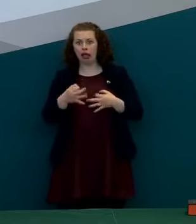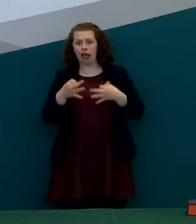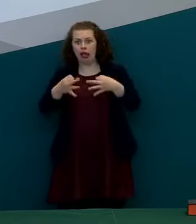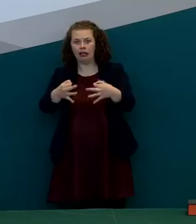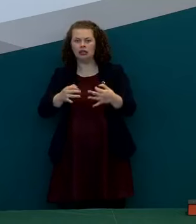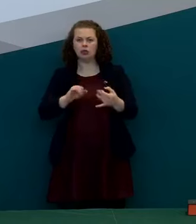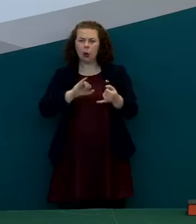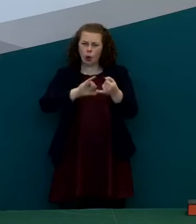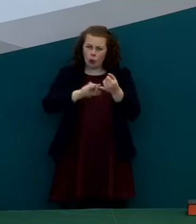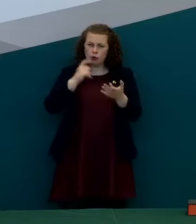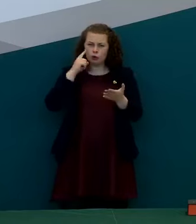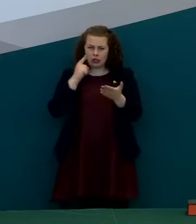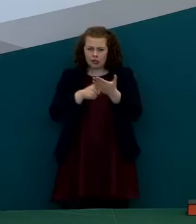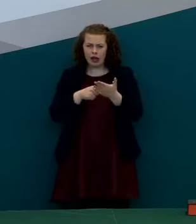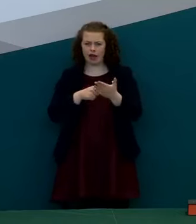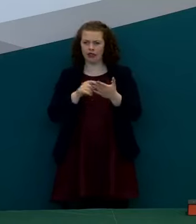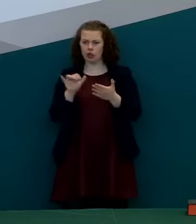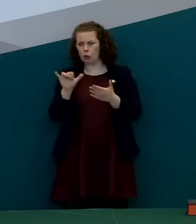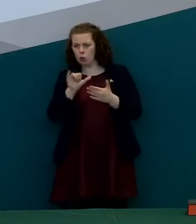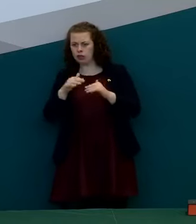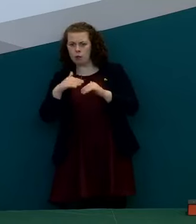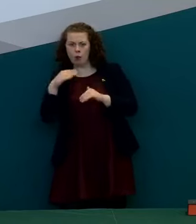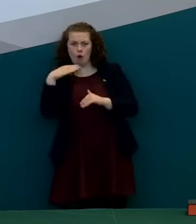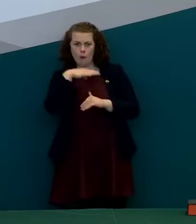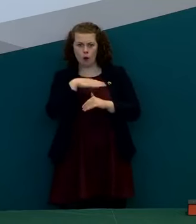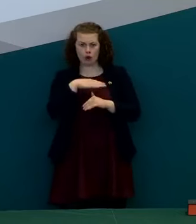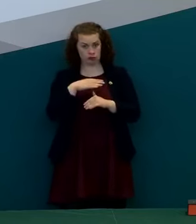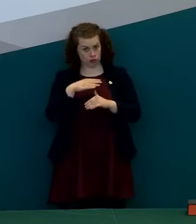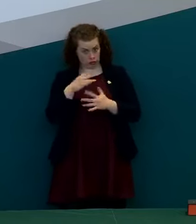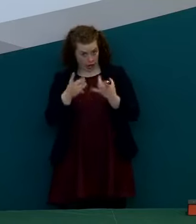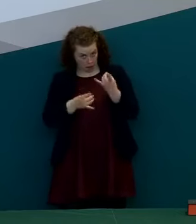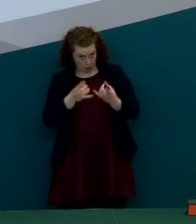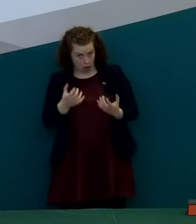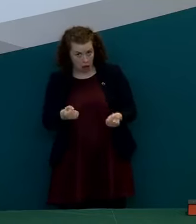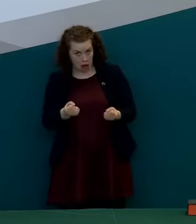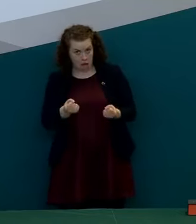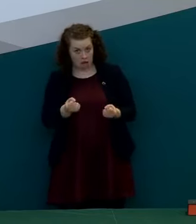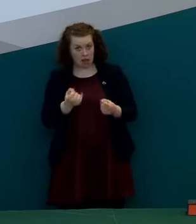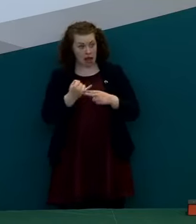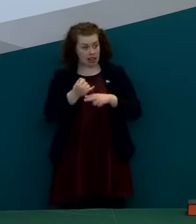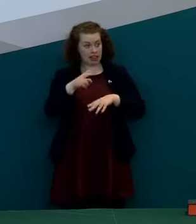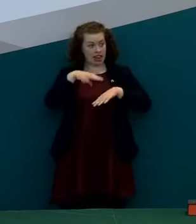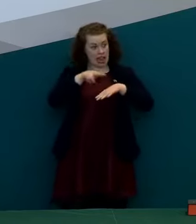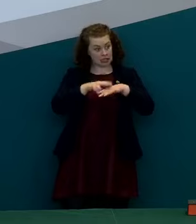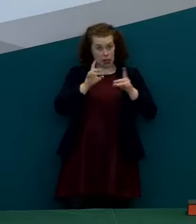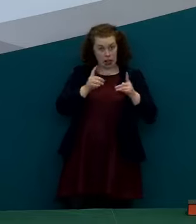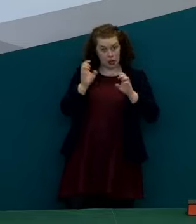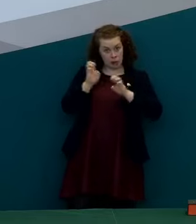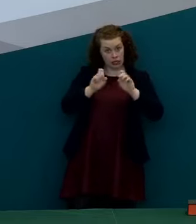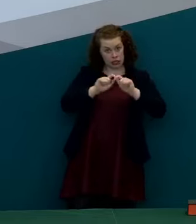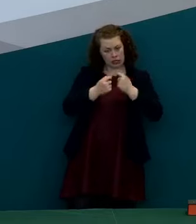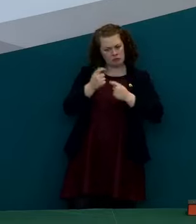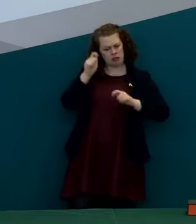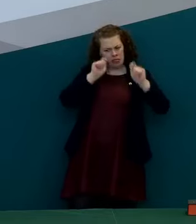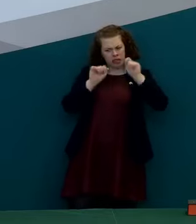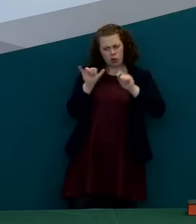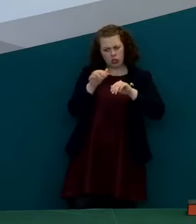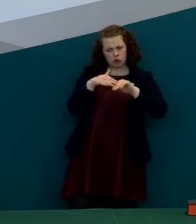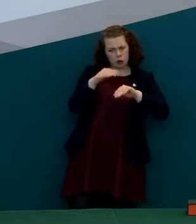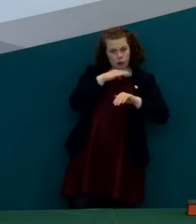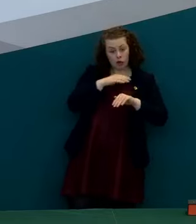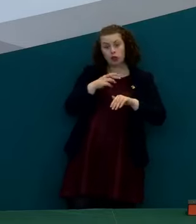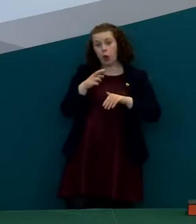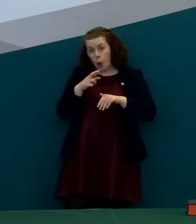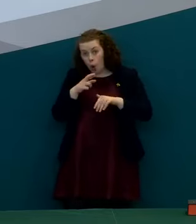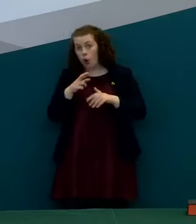up these factors against one another is that happening uh within the national health emergency team is it happening in consultation